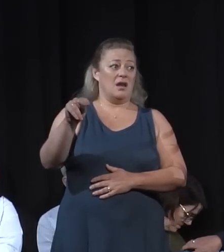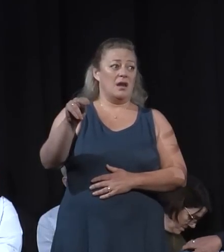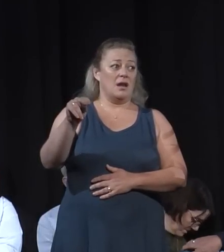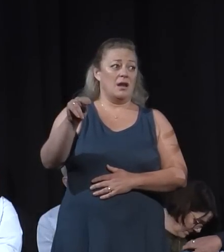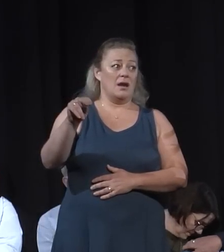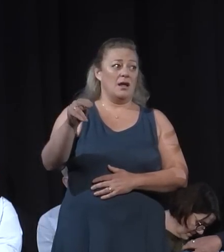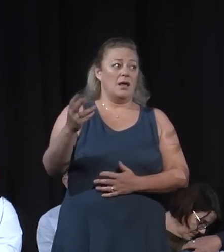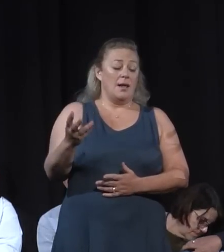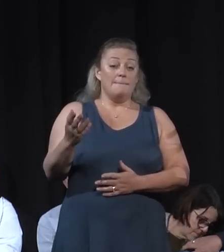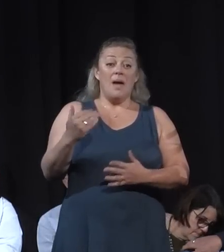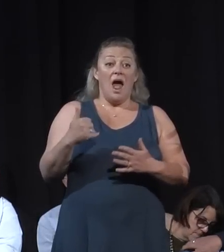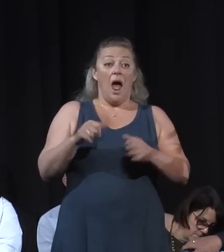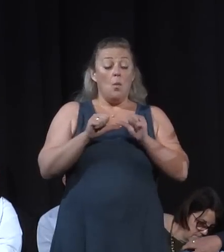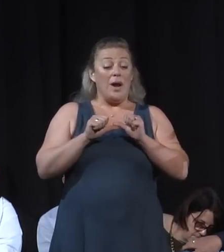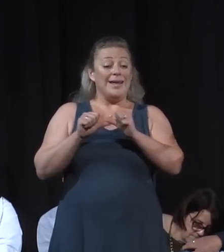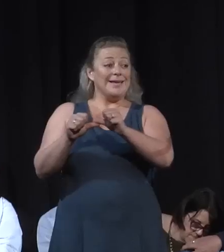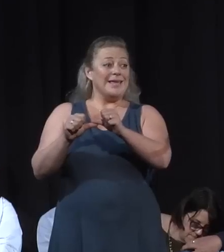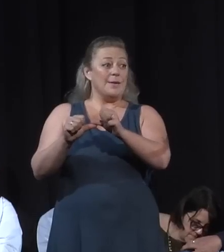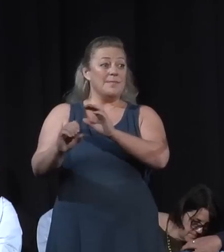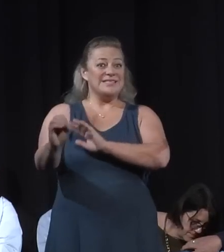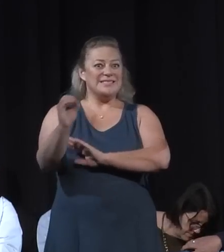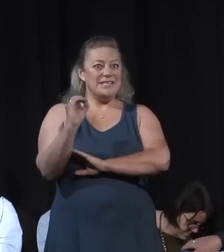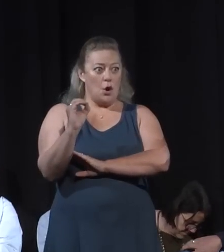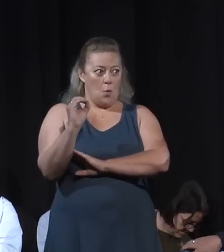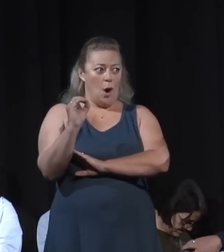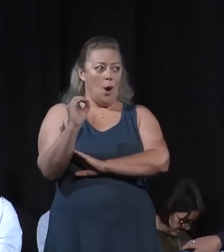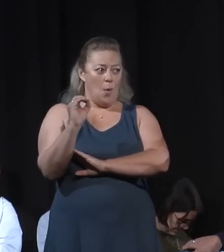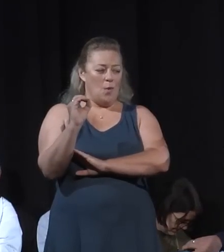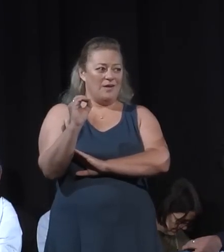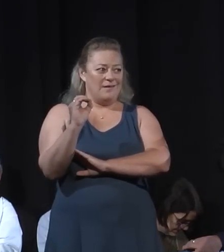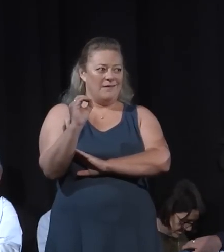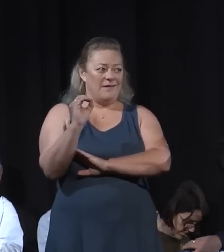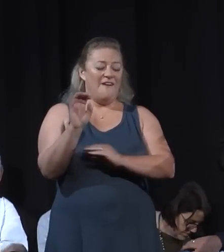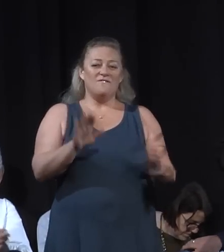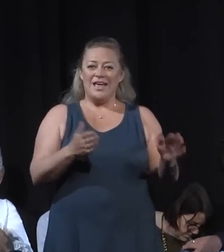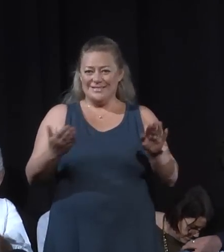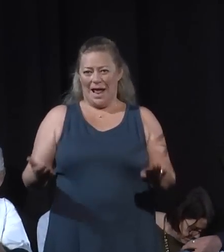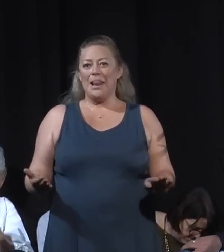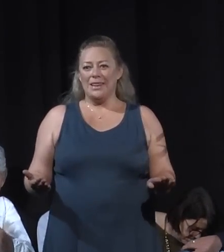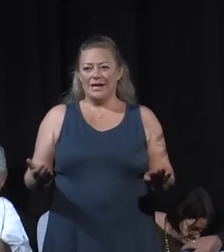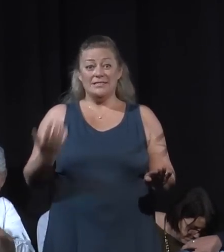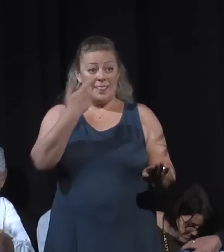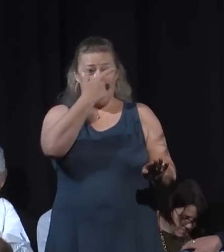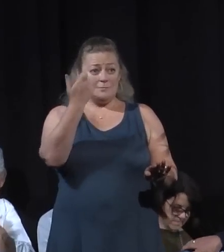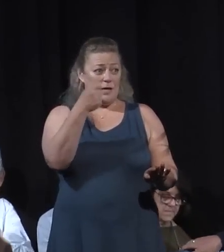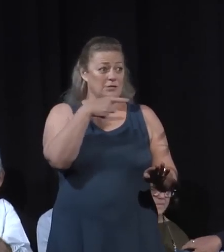zero fatalities related to this fire. And that's because of you and the people behind me.